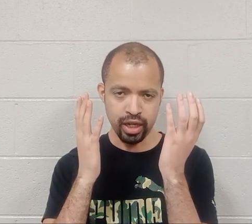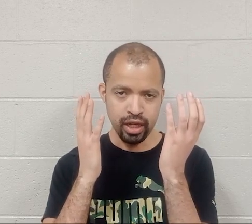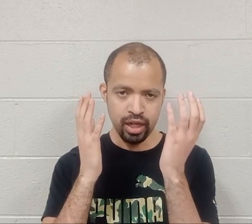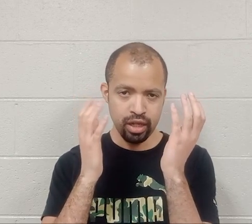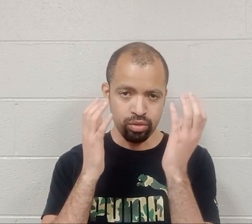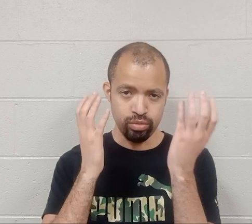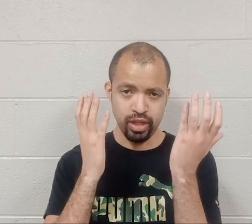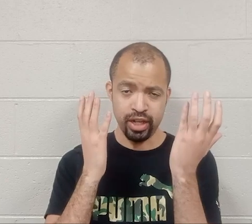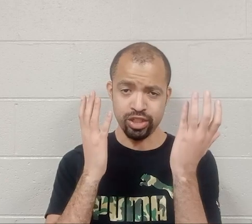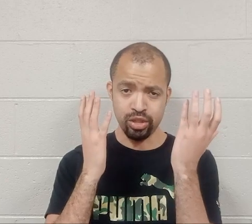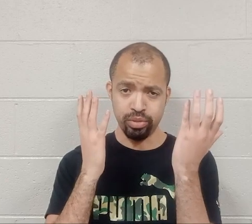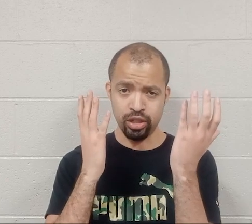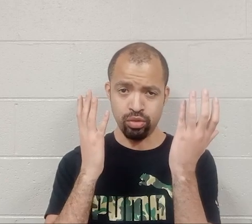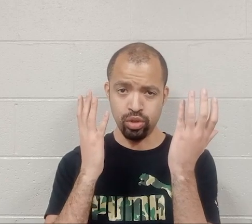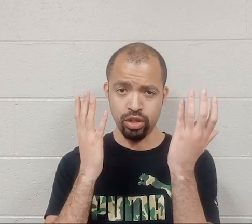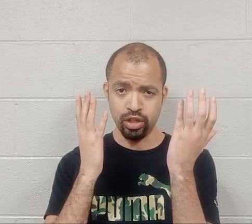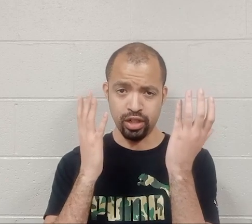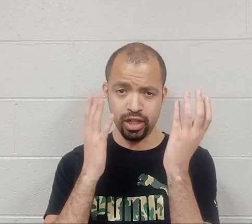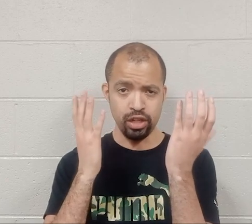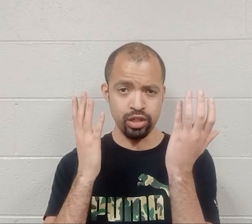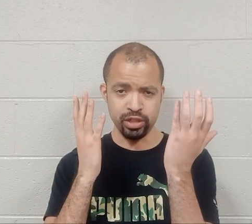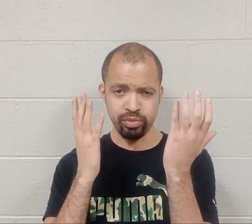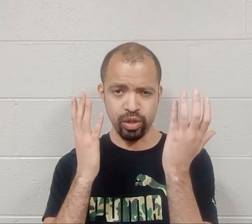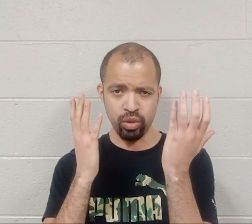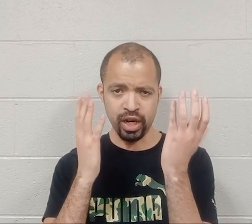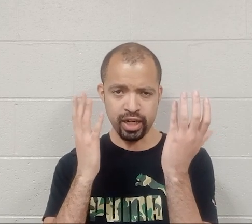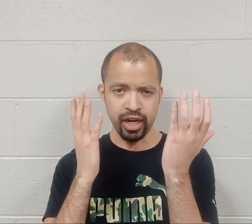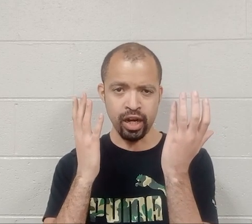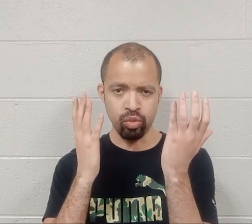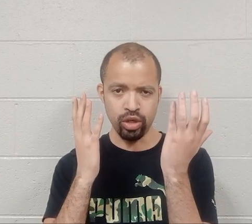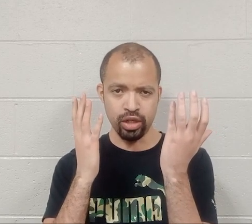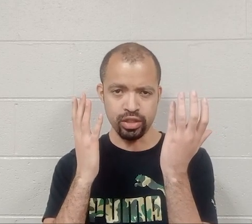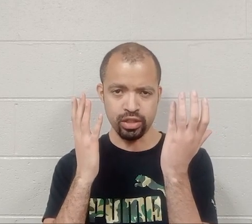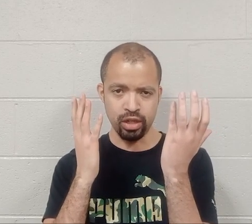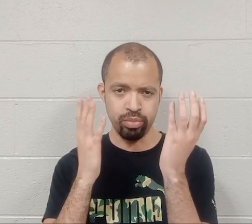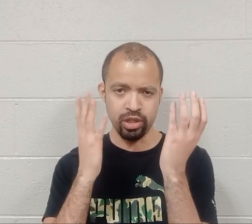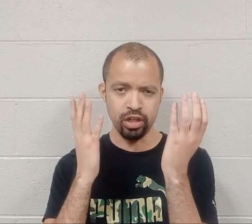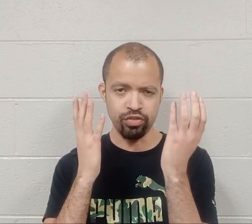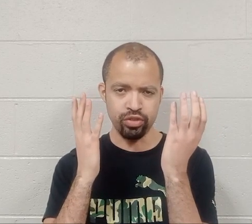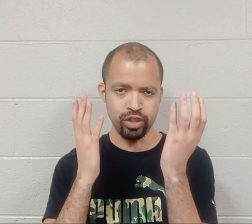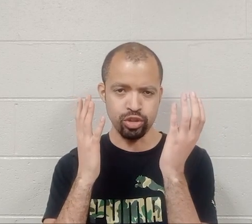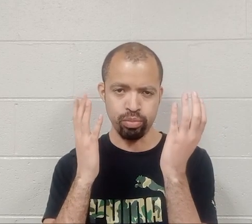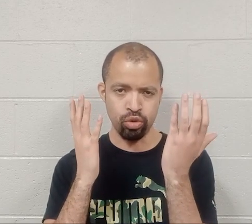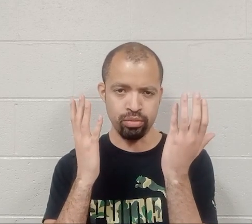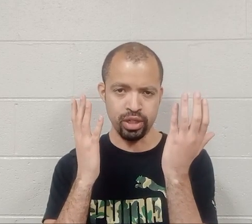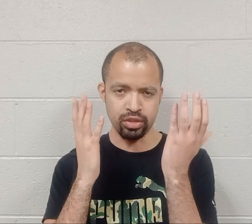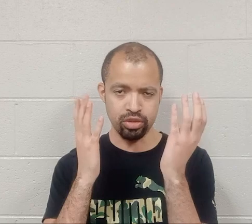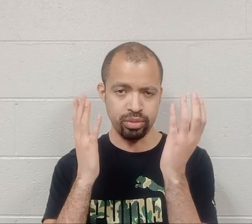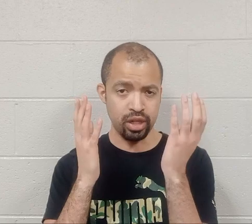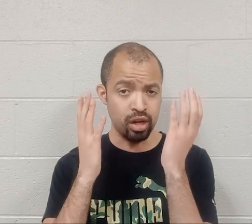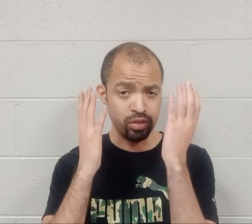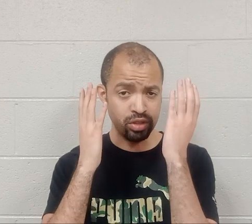actually been real hilarious, but why God was a bit of a disappointment, to be honest.